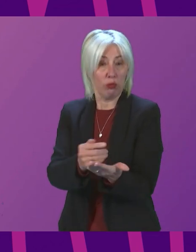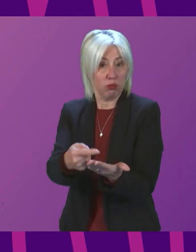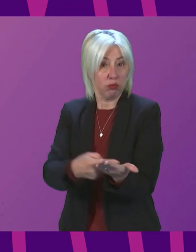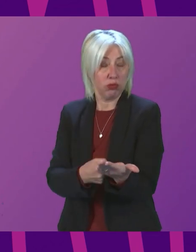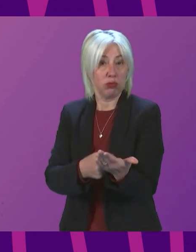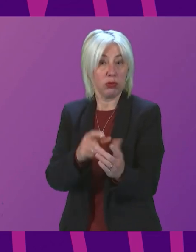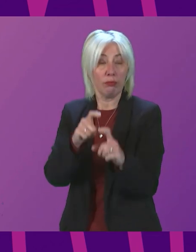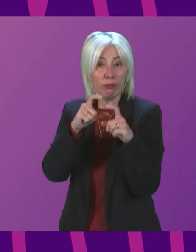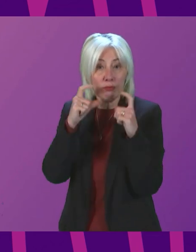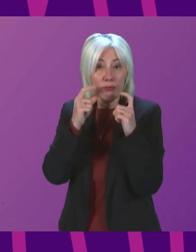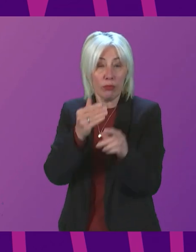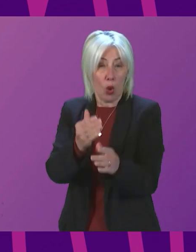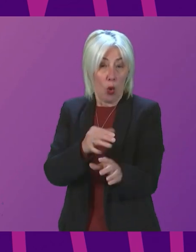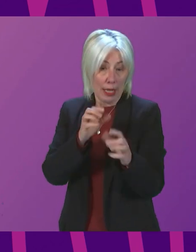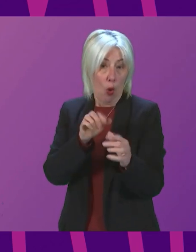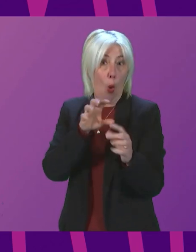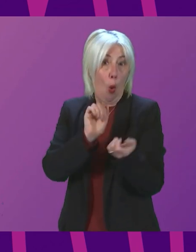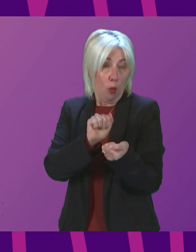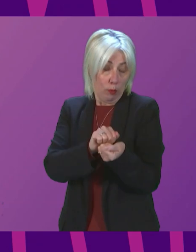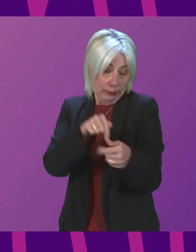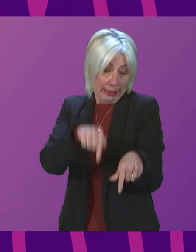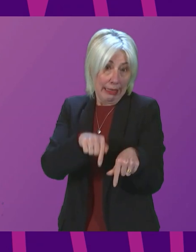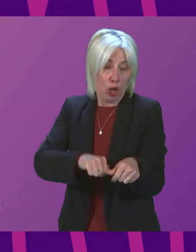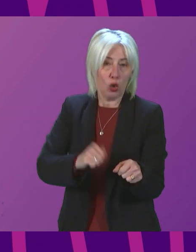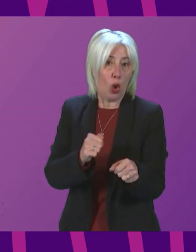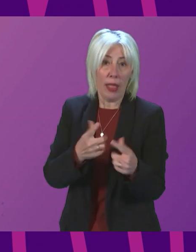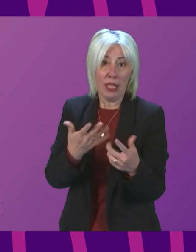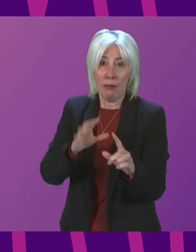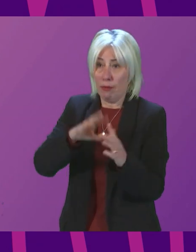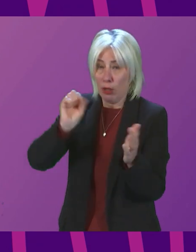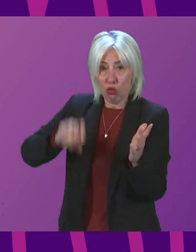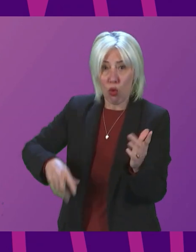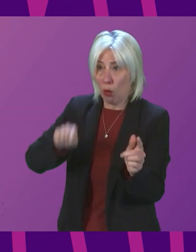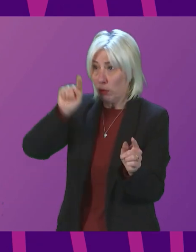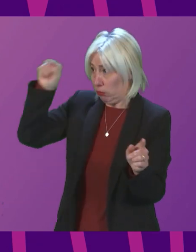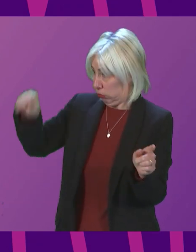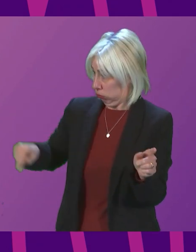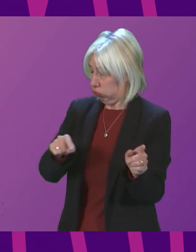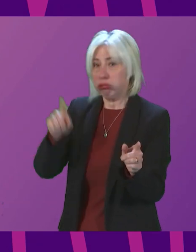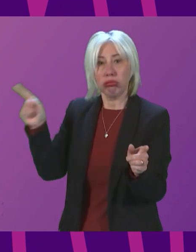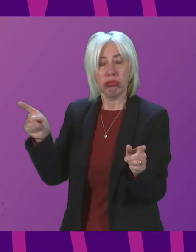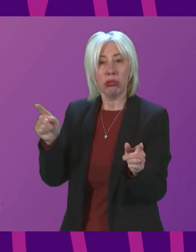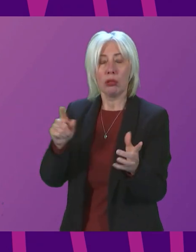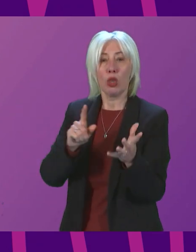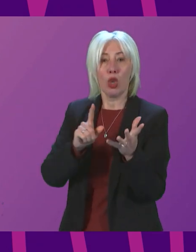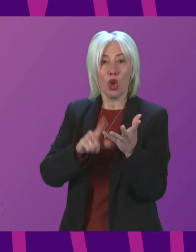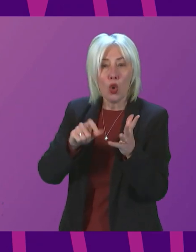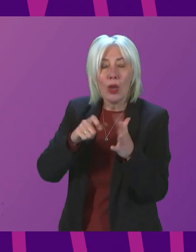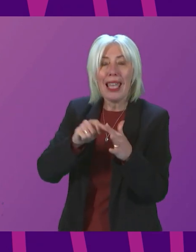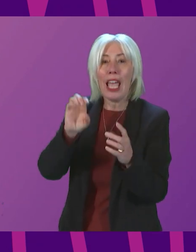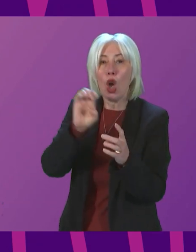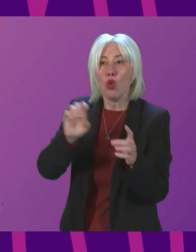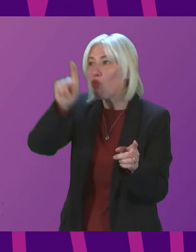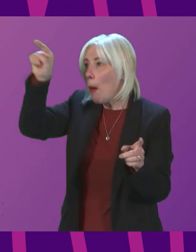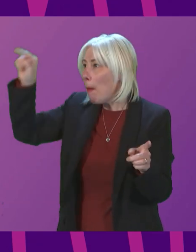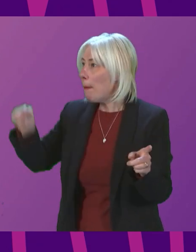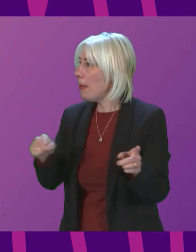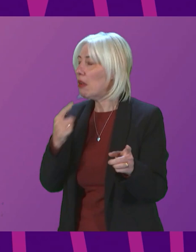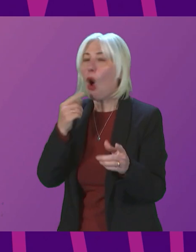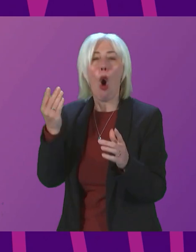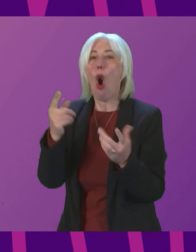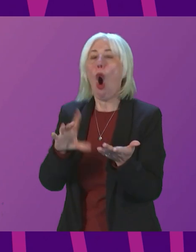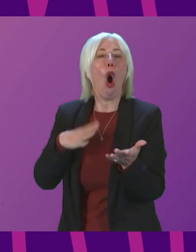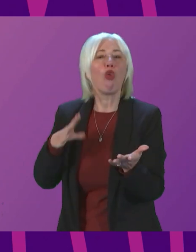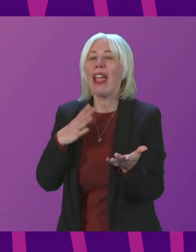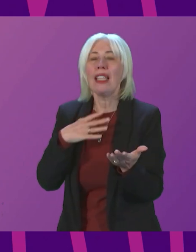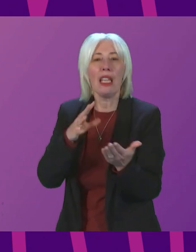Scotland weeks after they have been removed elsewhere. Countries across the UK and Europe have already removed restrictions